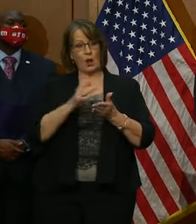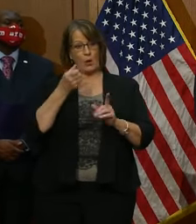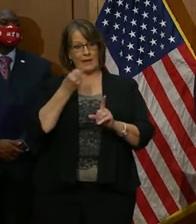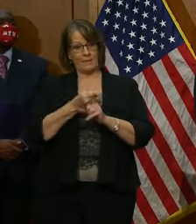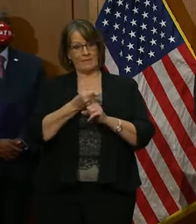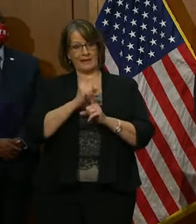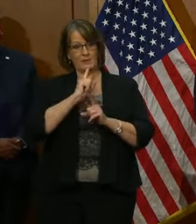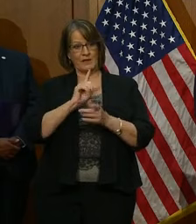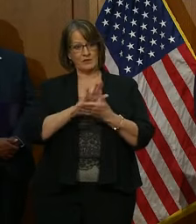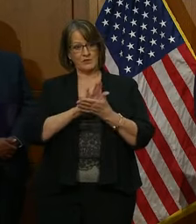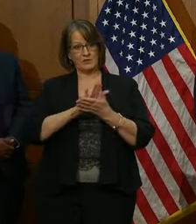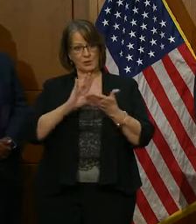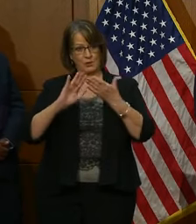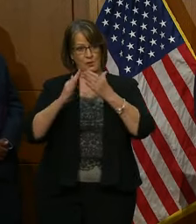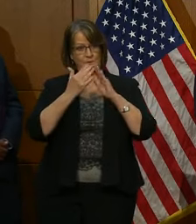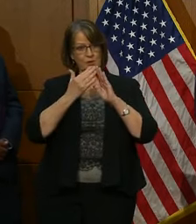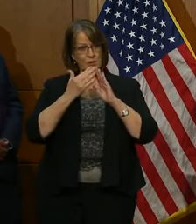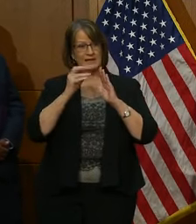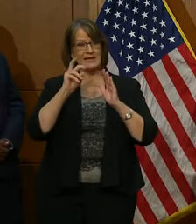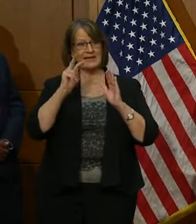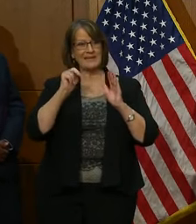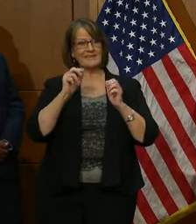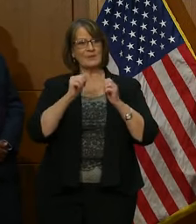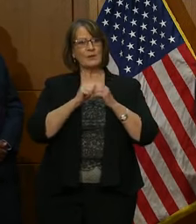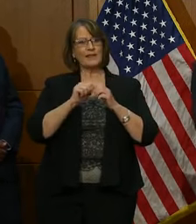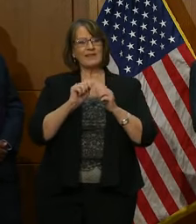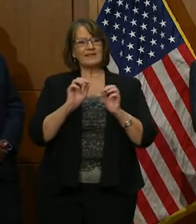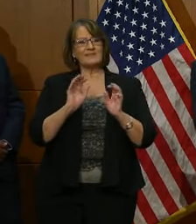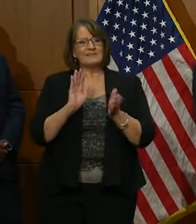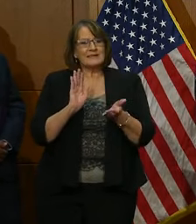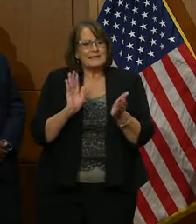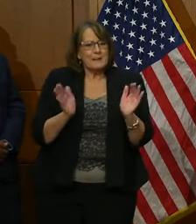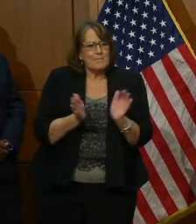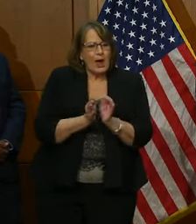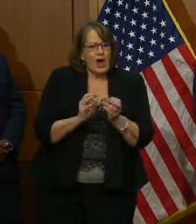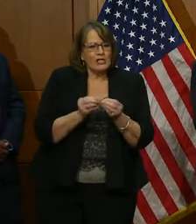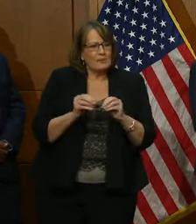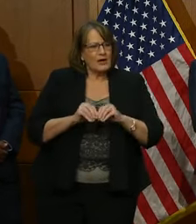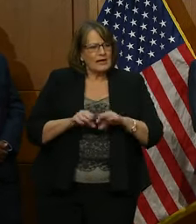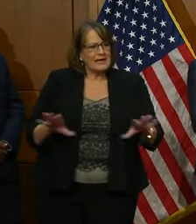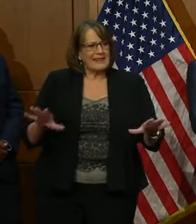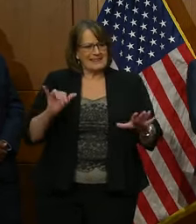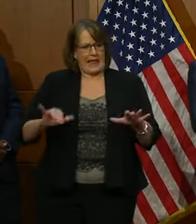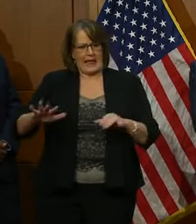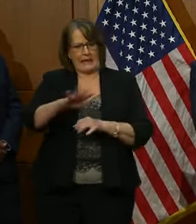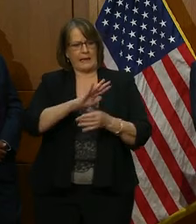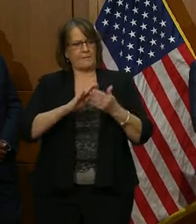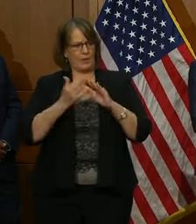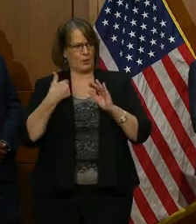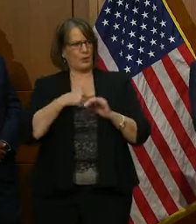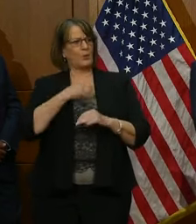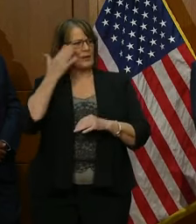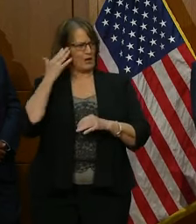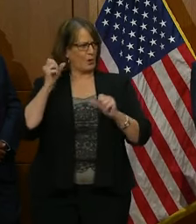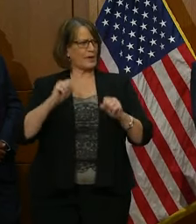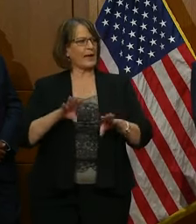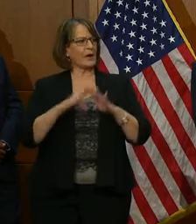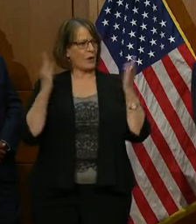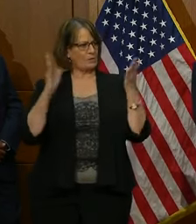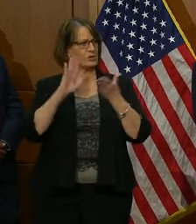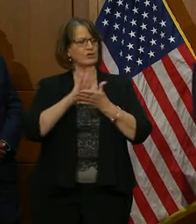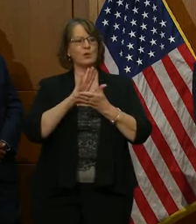school community, even in the context of moderate transmission in the broader community, we know that we can open schools safely.